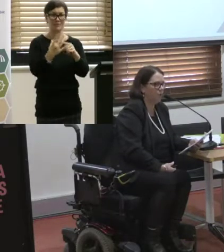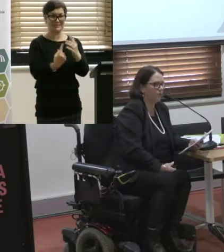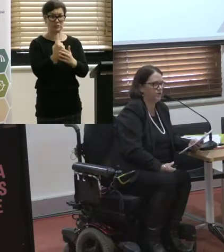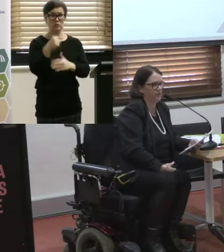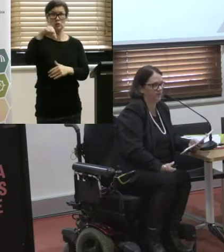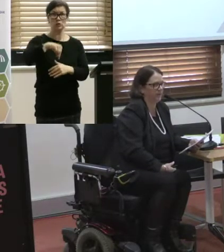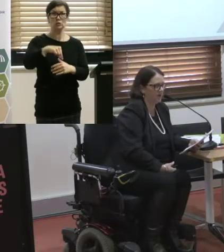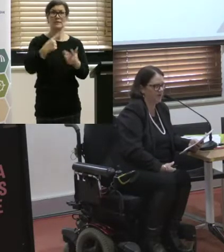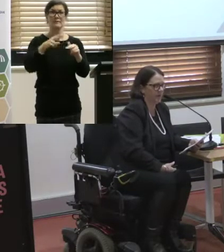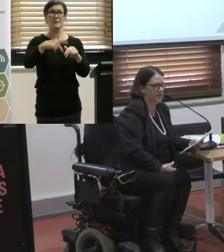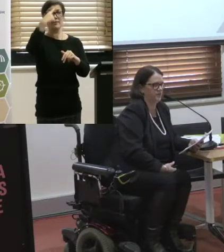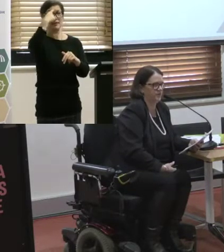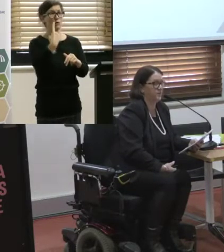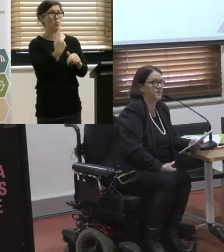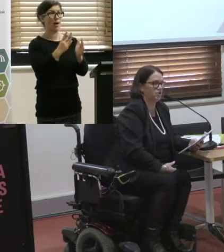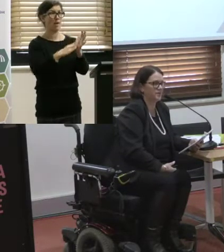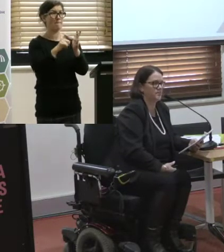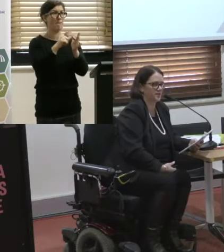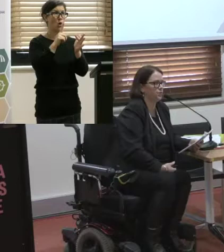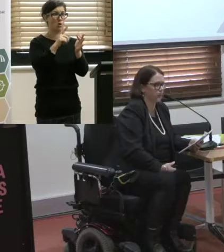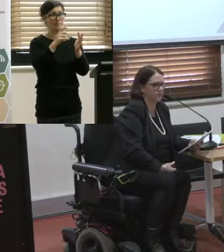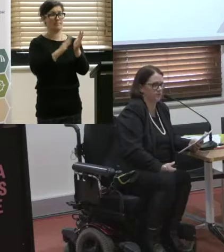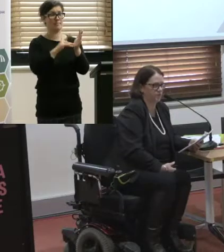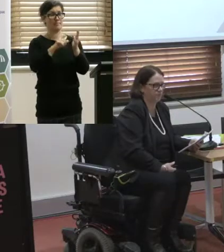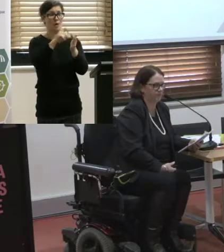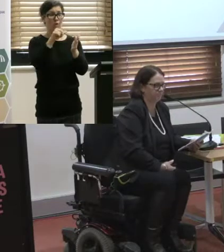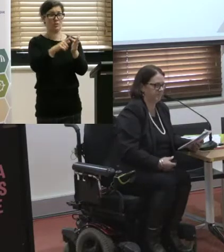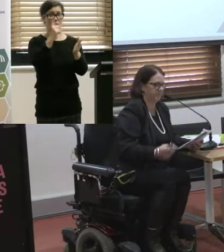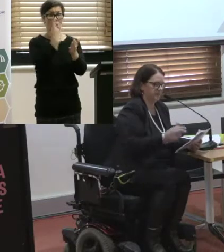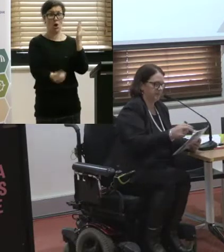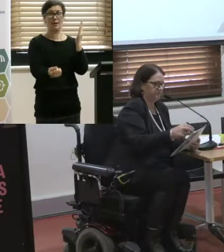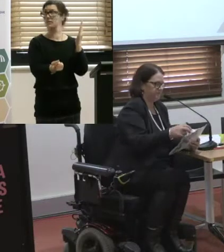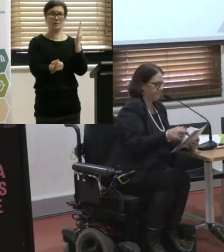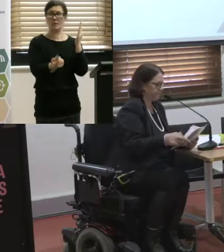mode in isolation because it just doesn't work if you do that.